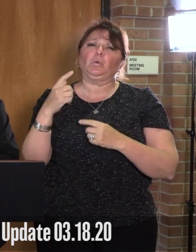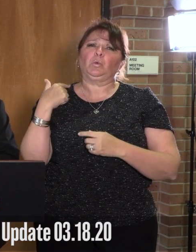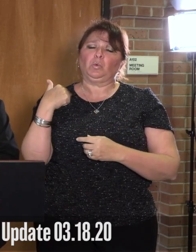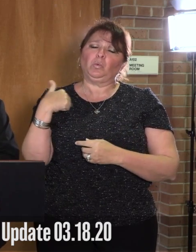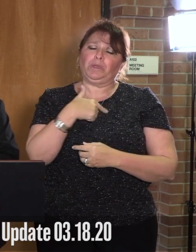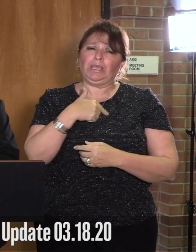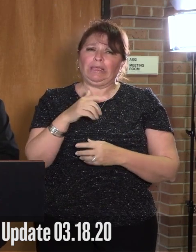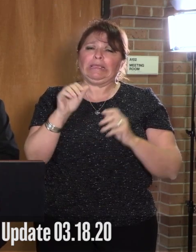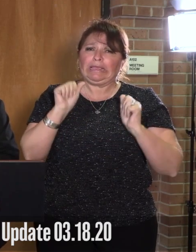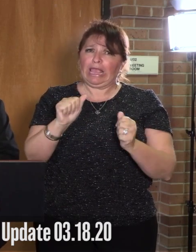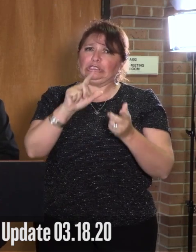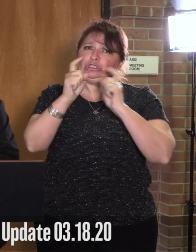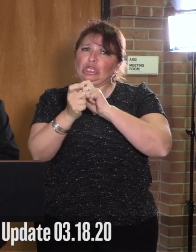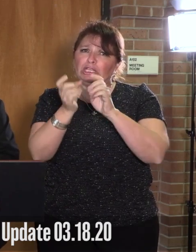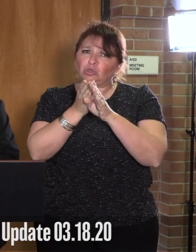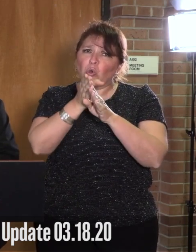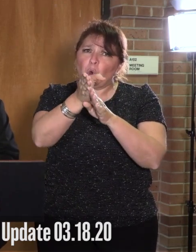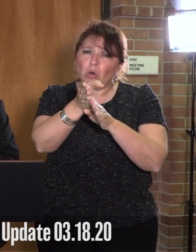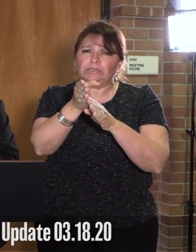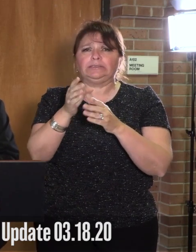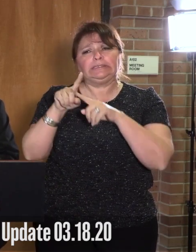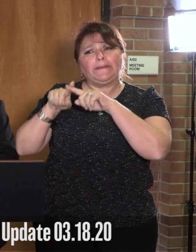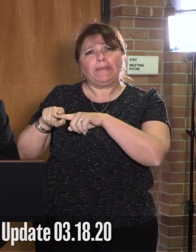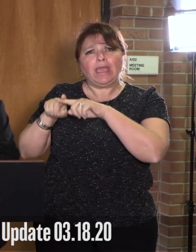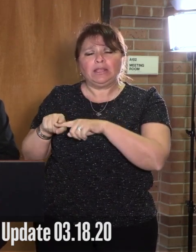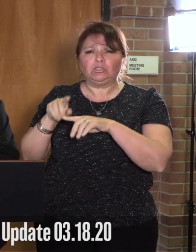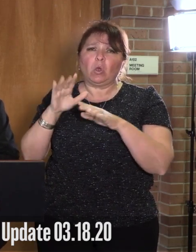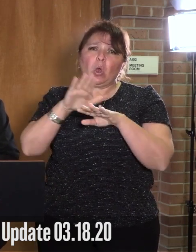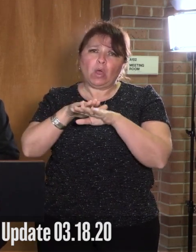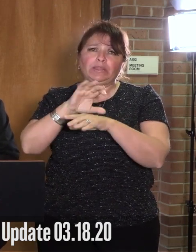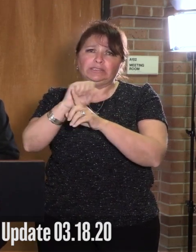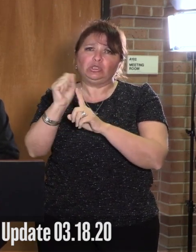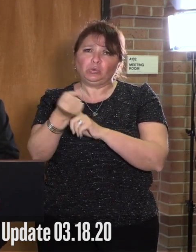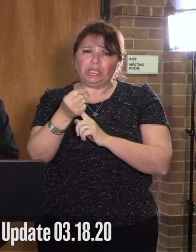certainly, to change course and direction as the situation changes on the ground.